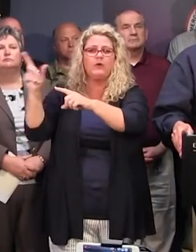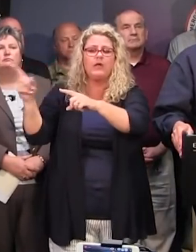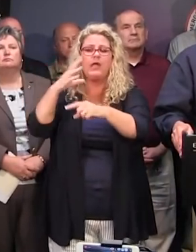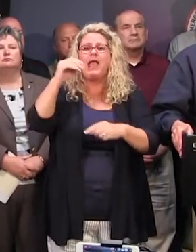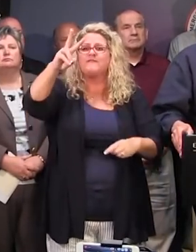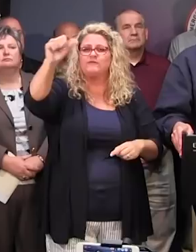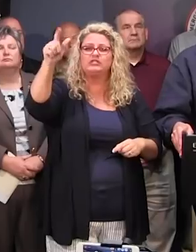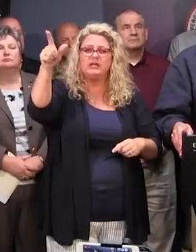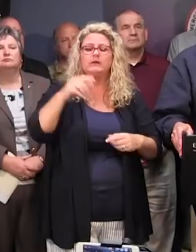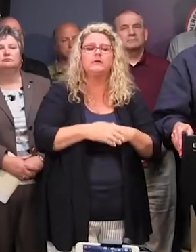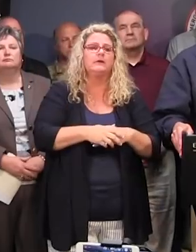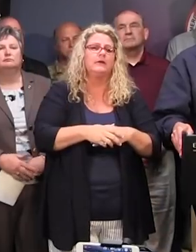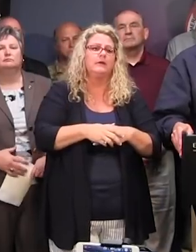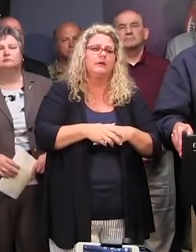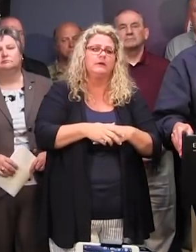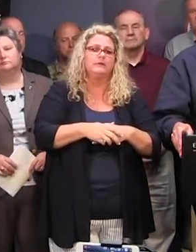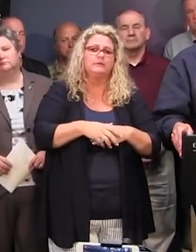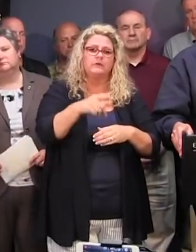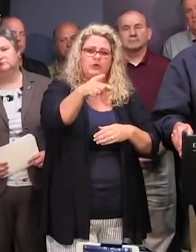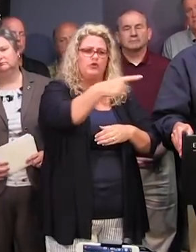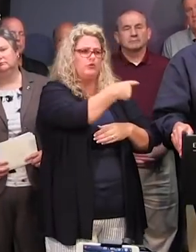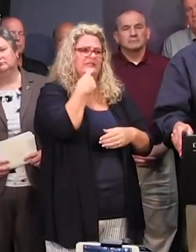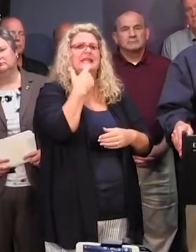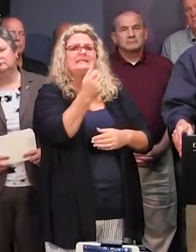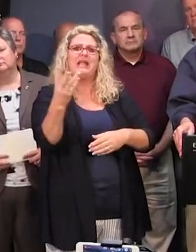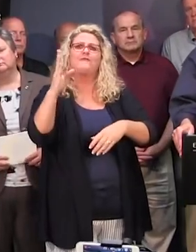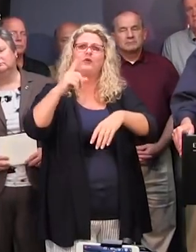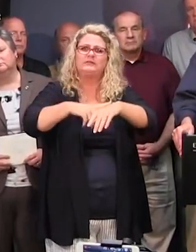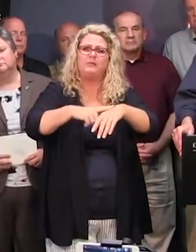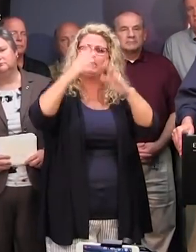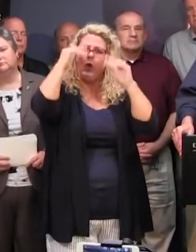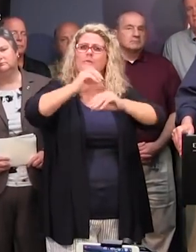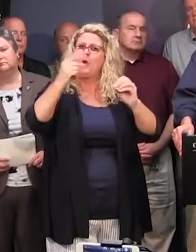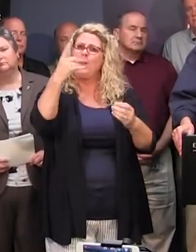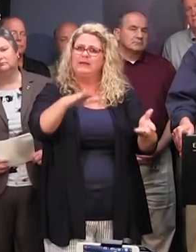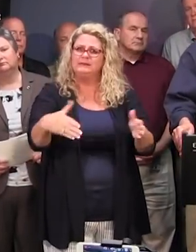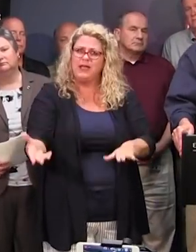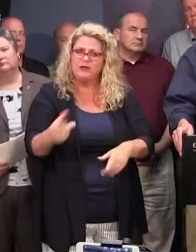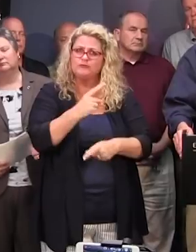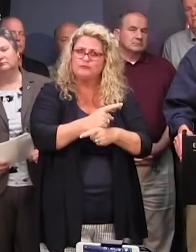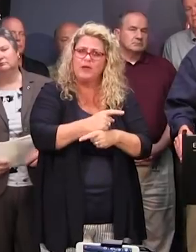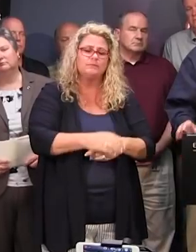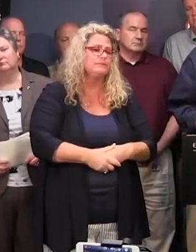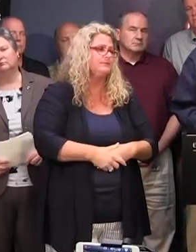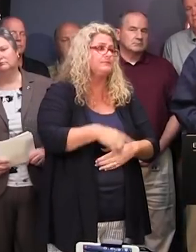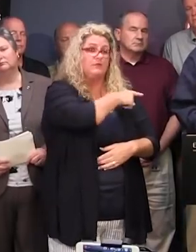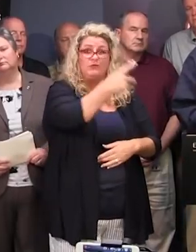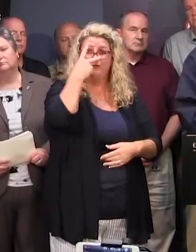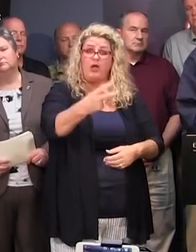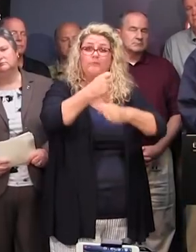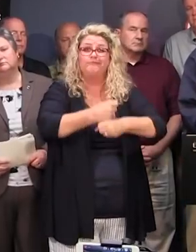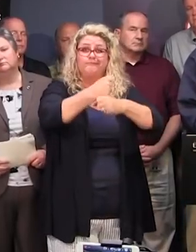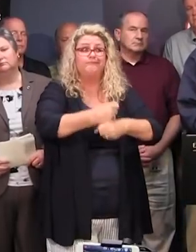in Virginia, among others. You have said several times you don't want a single South Carolin to lose a life. As you probably saw the protesters